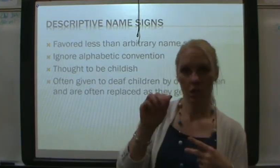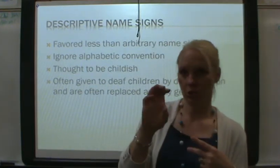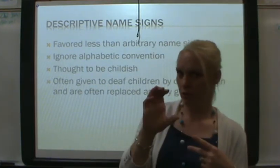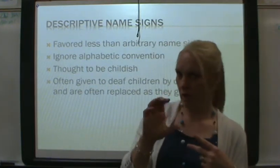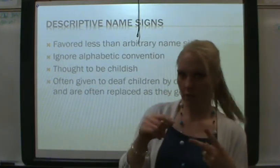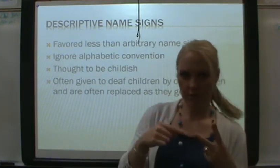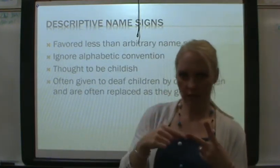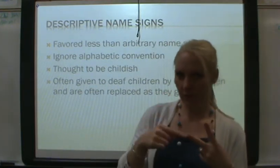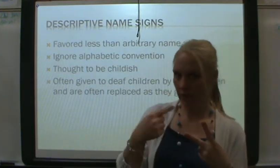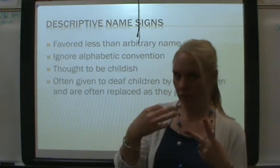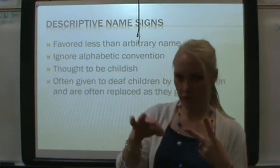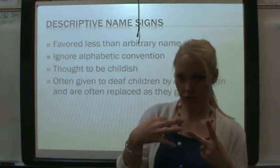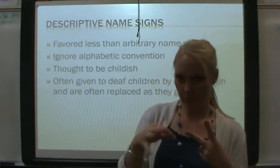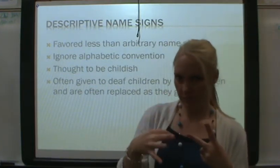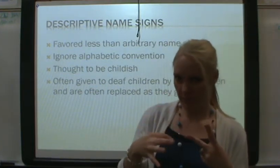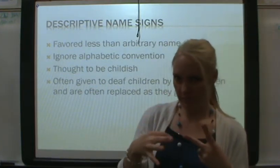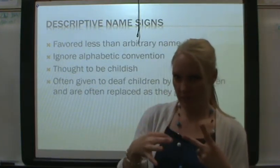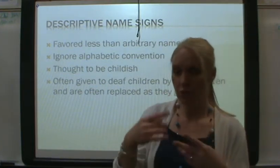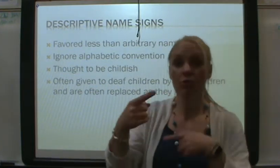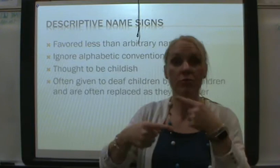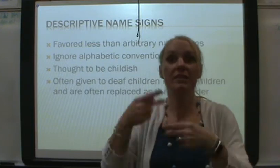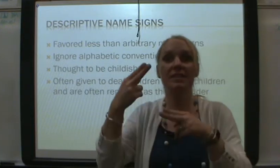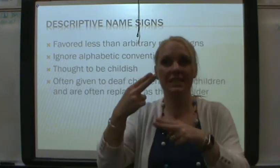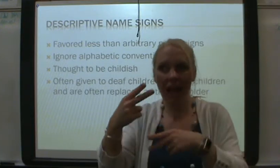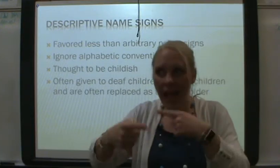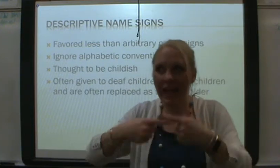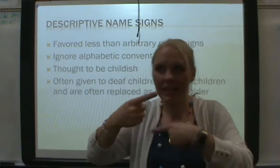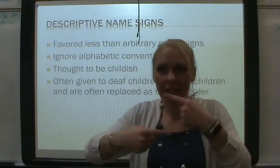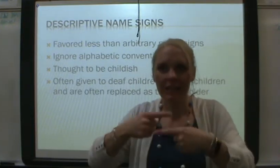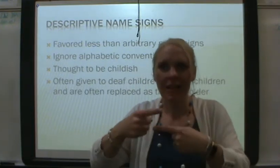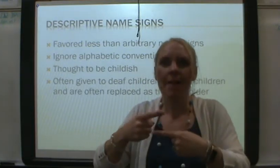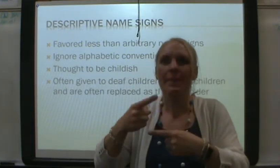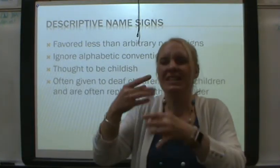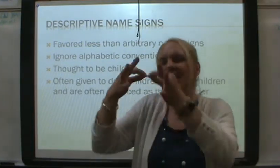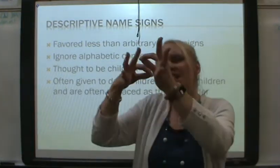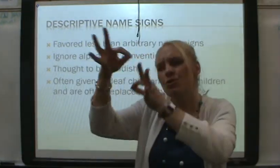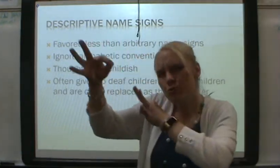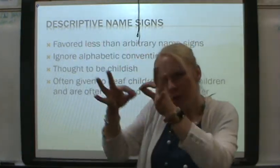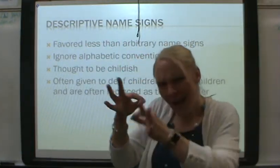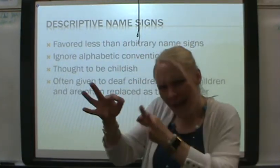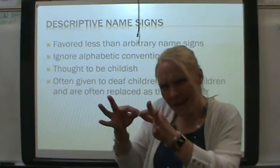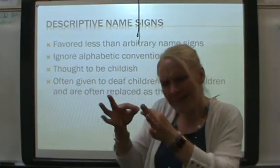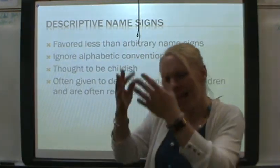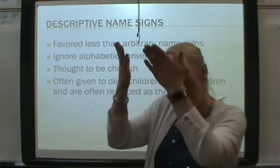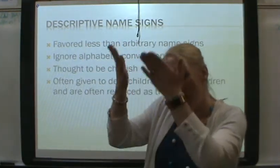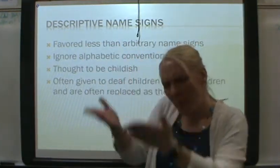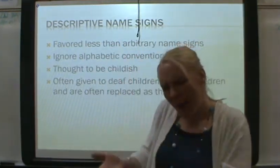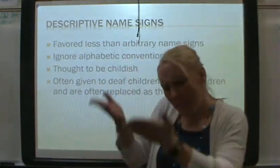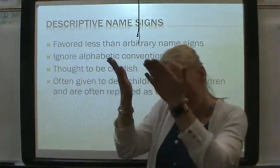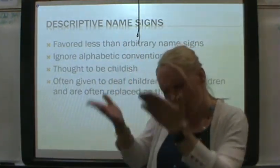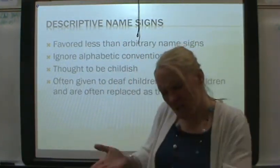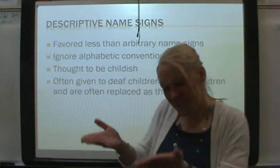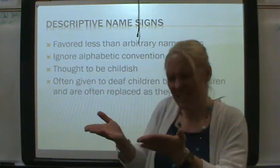You do not use alphabet for descriptive name signs. You use a sign that describes that person.